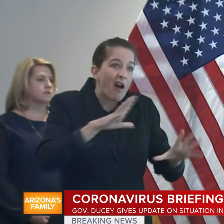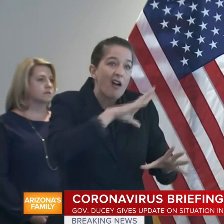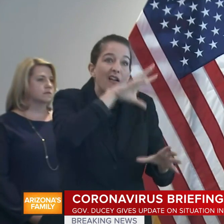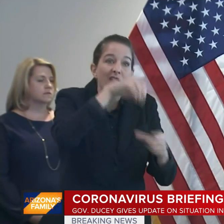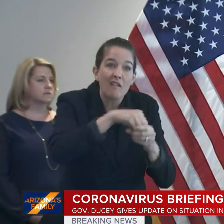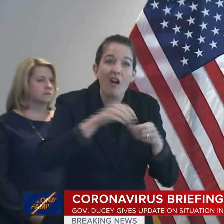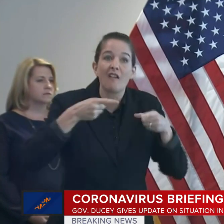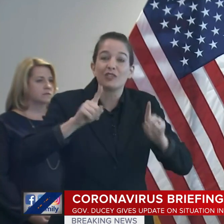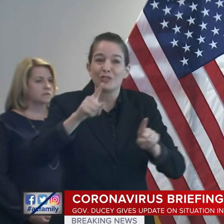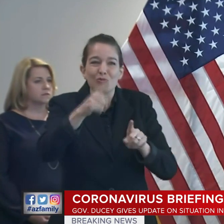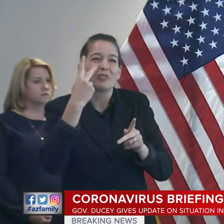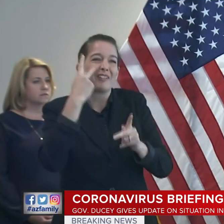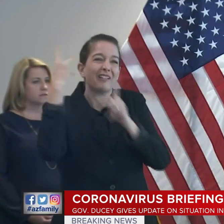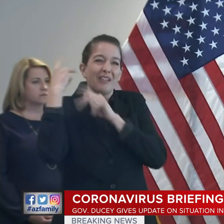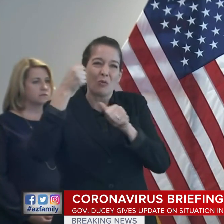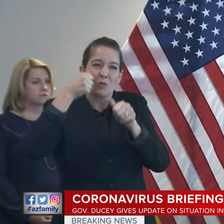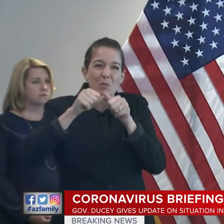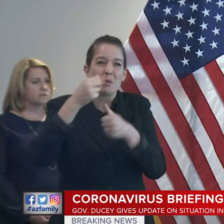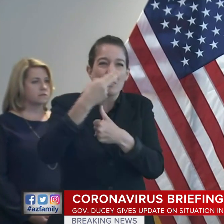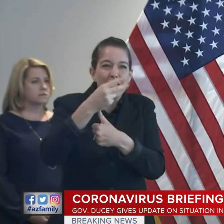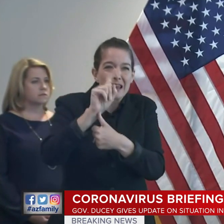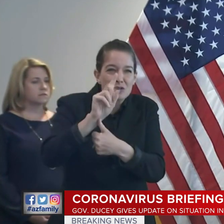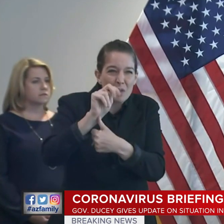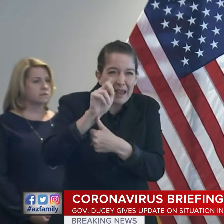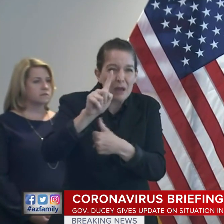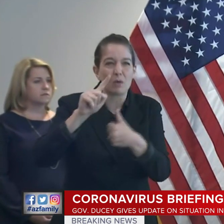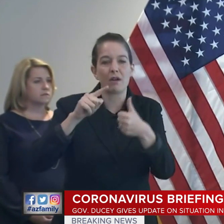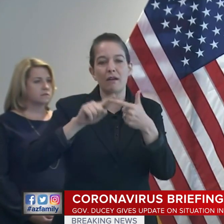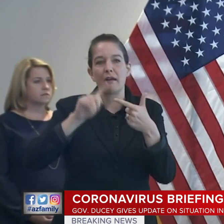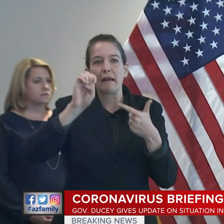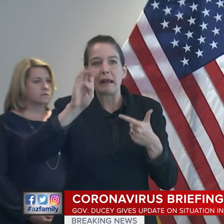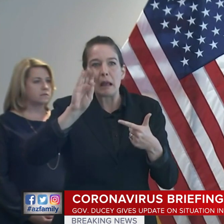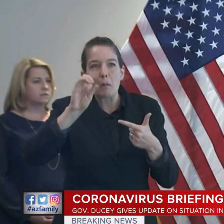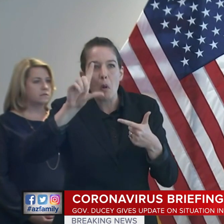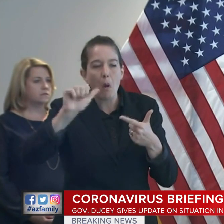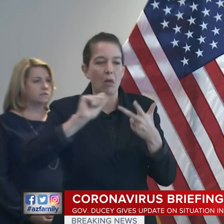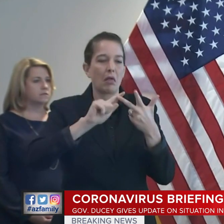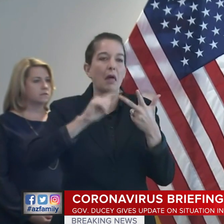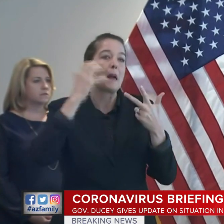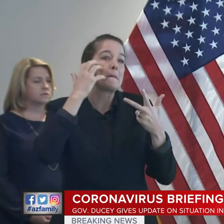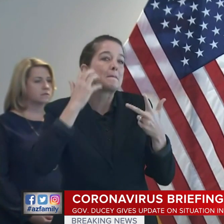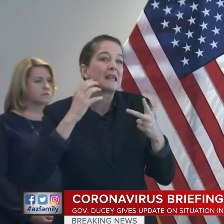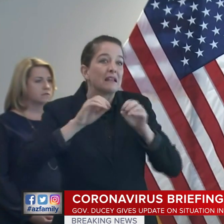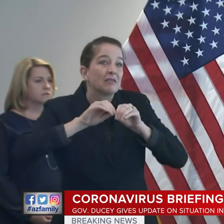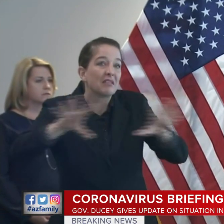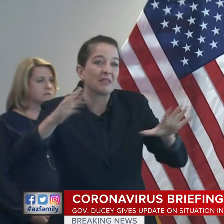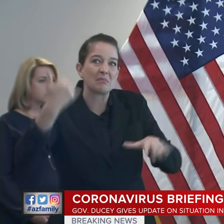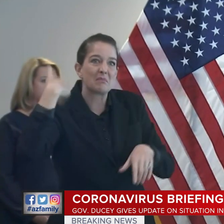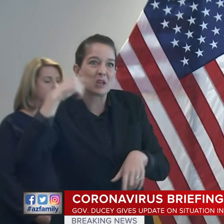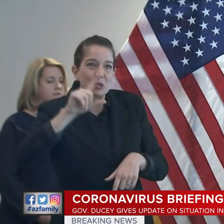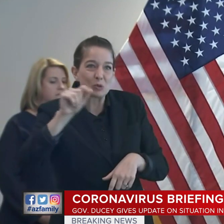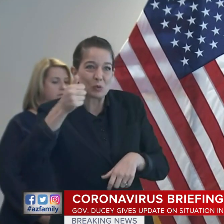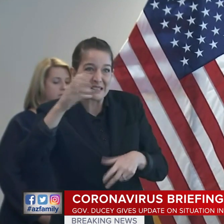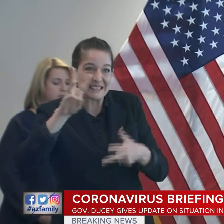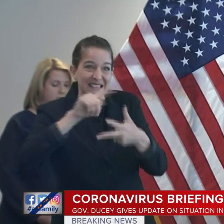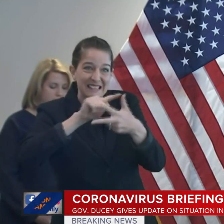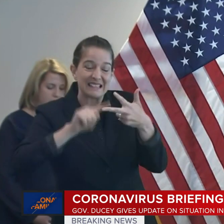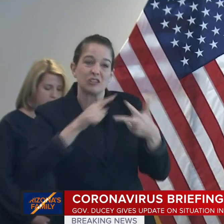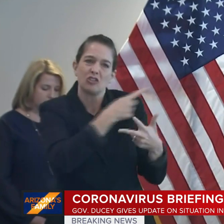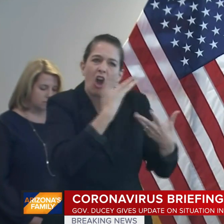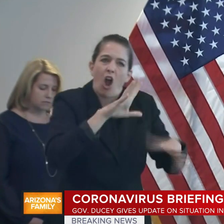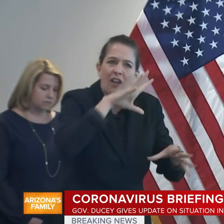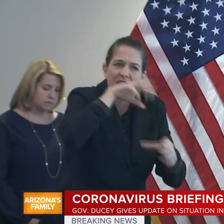2016 measles outbreak, made the recommendation that we enhance our mitigation strategies.